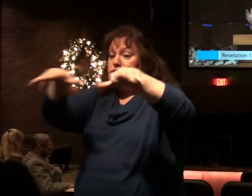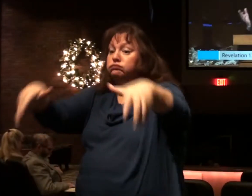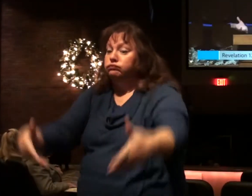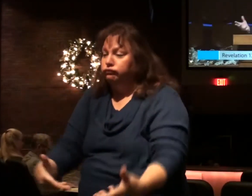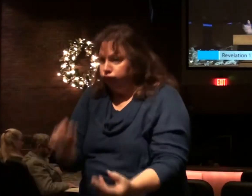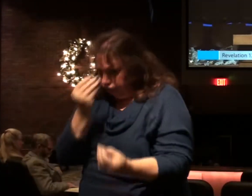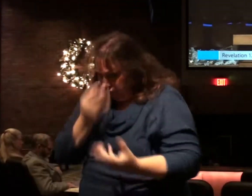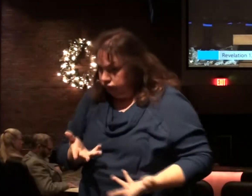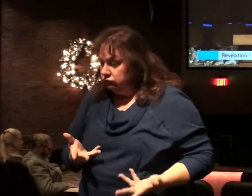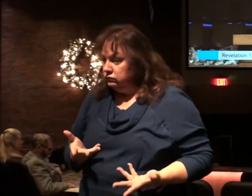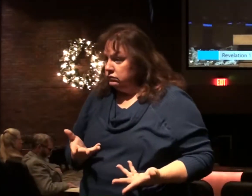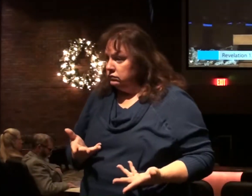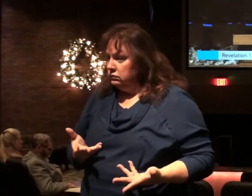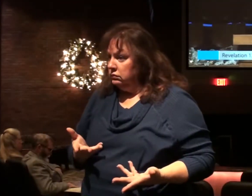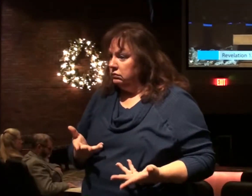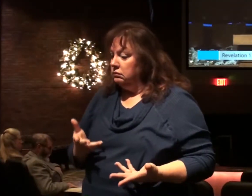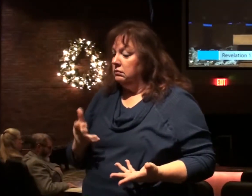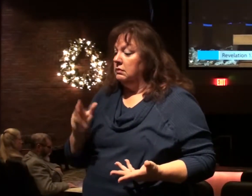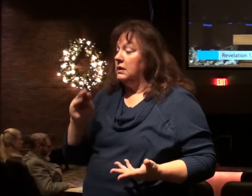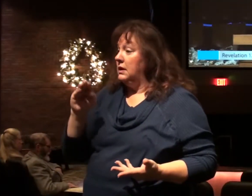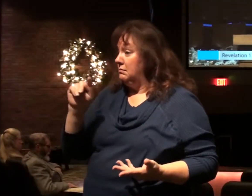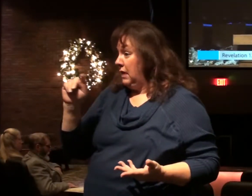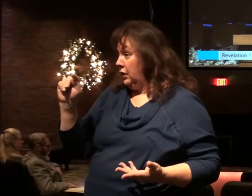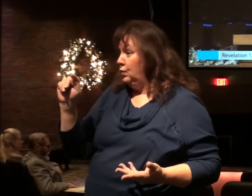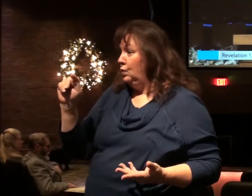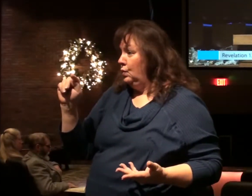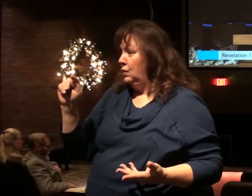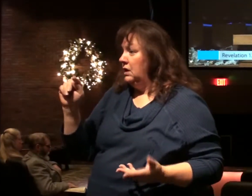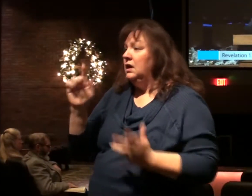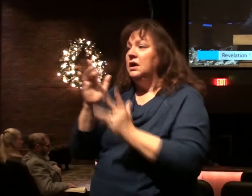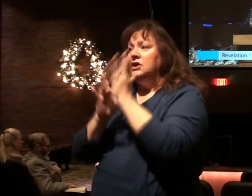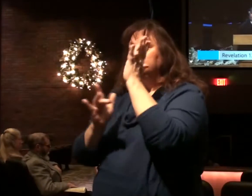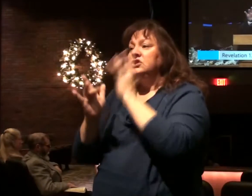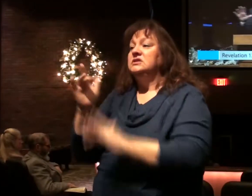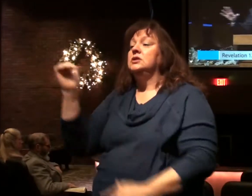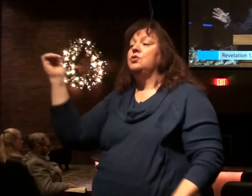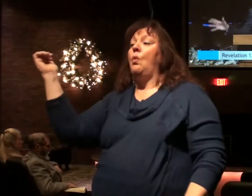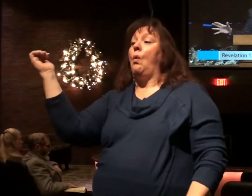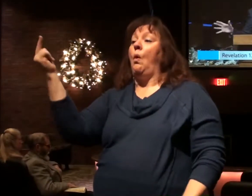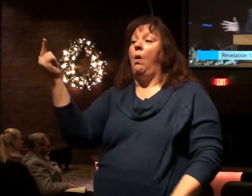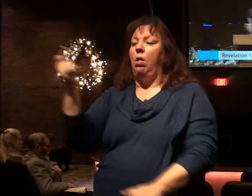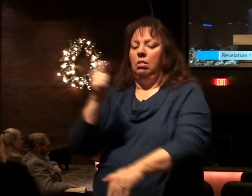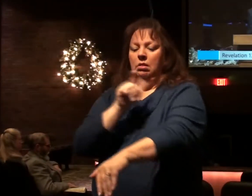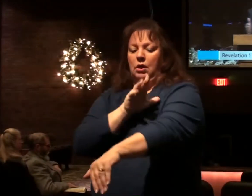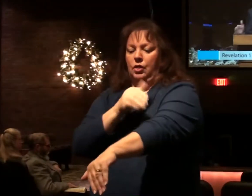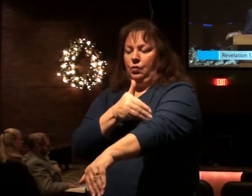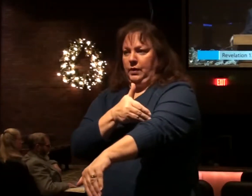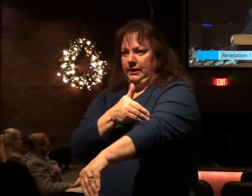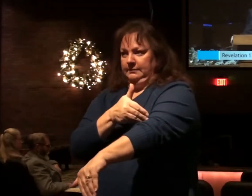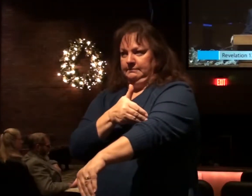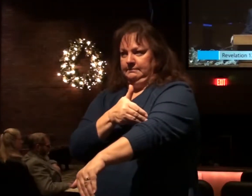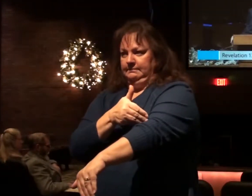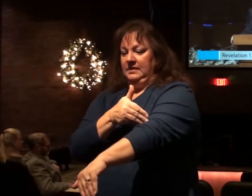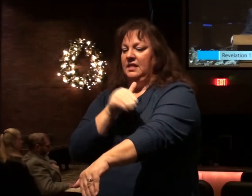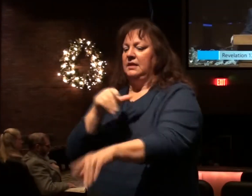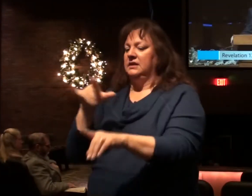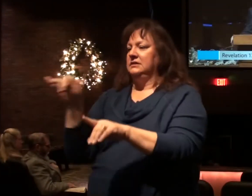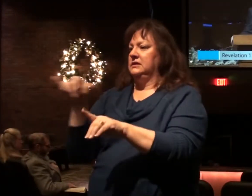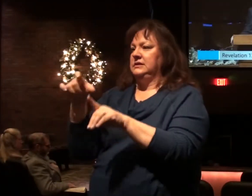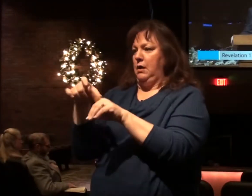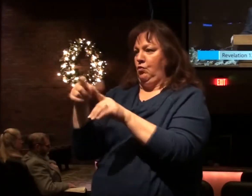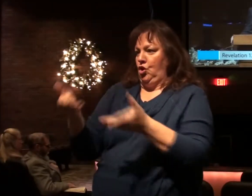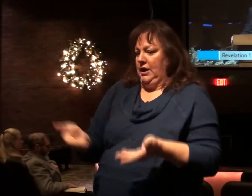the closing verses of the Gospel of Matthew. Jesus said all authority, that's the word He uses here,